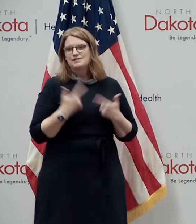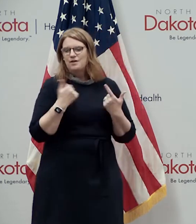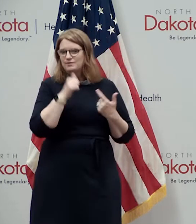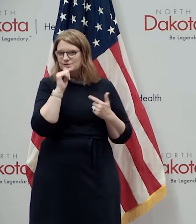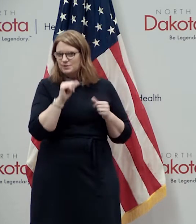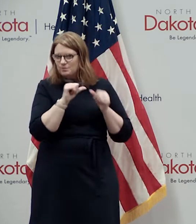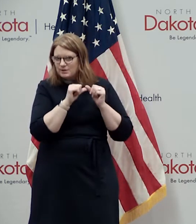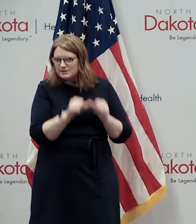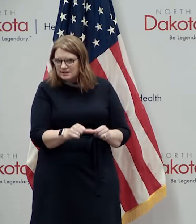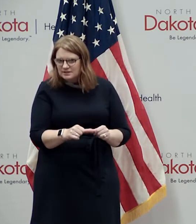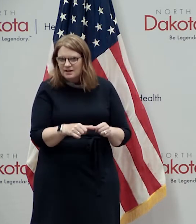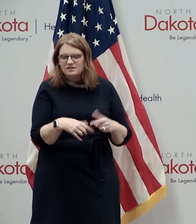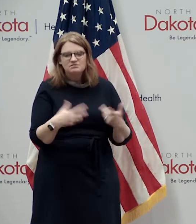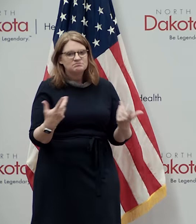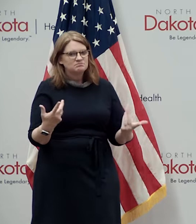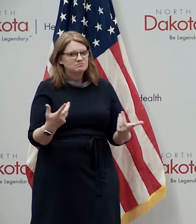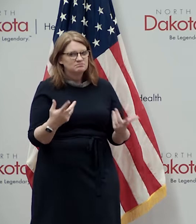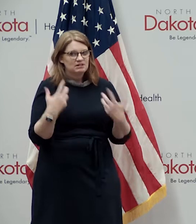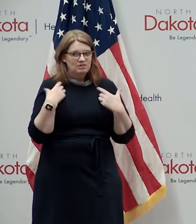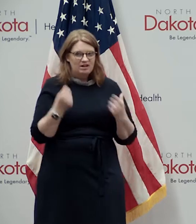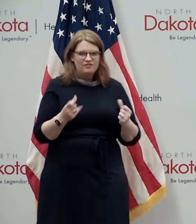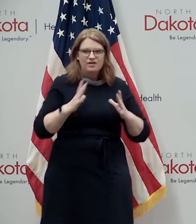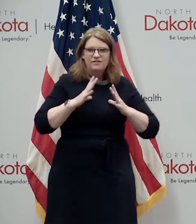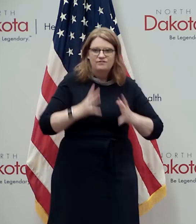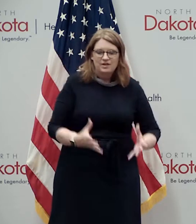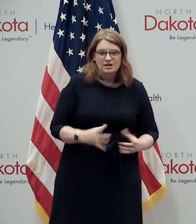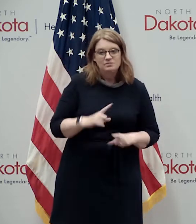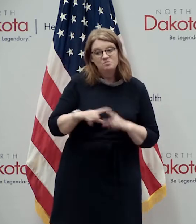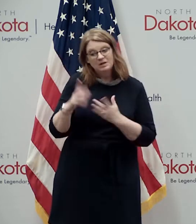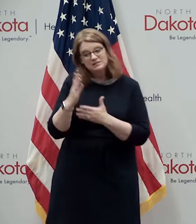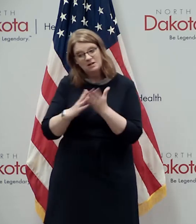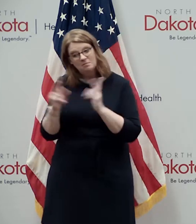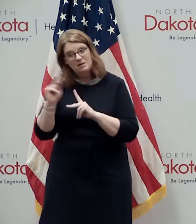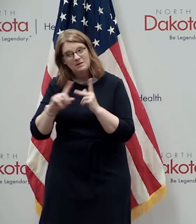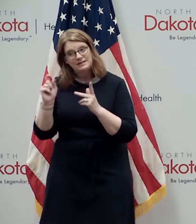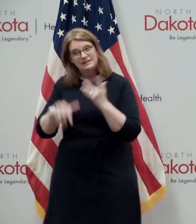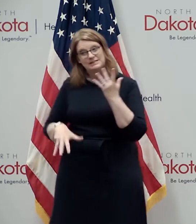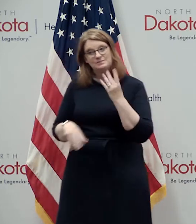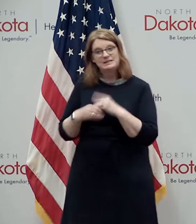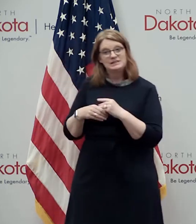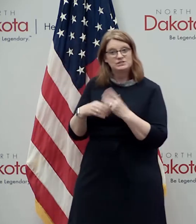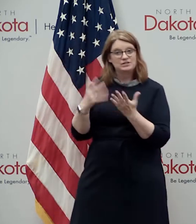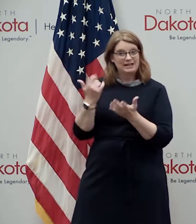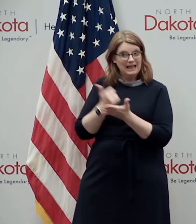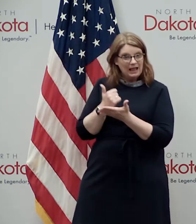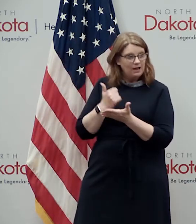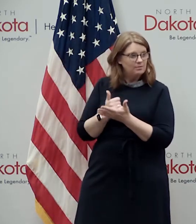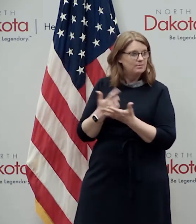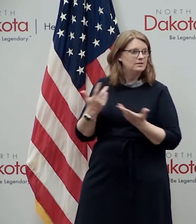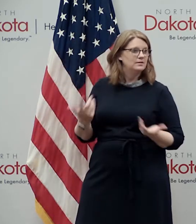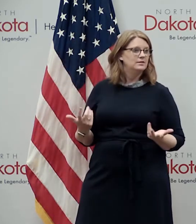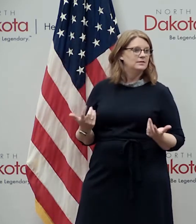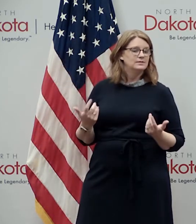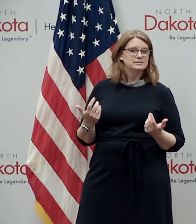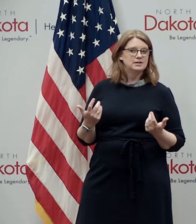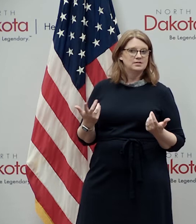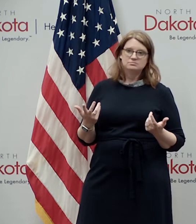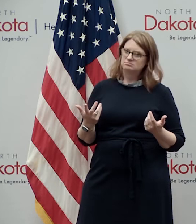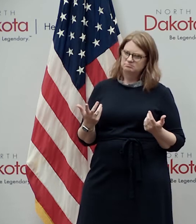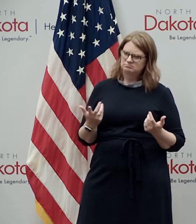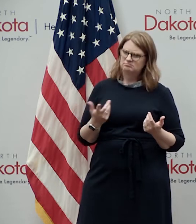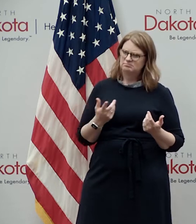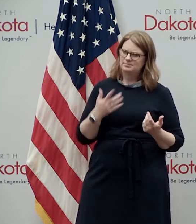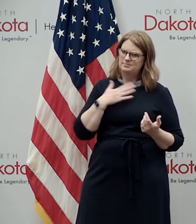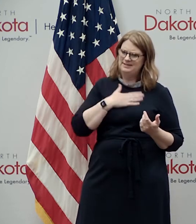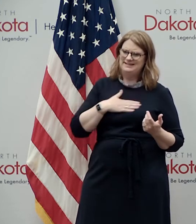recover with no additional assistance however some people may need a little extra help in the recovery process and so again please don't hesitate